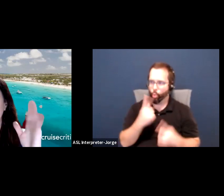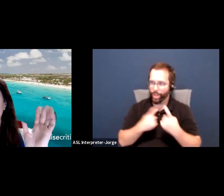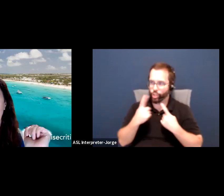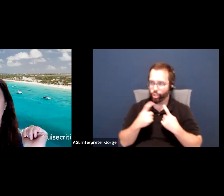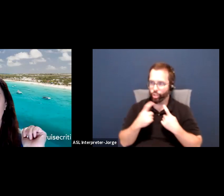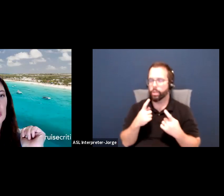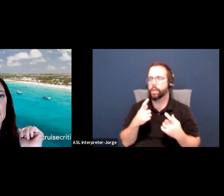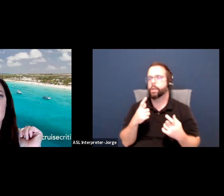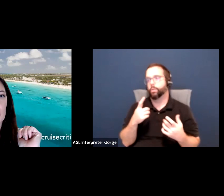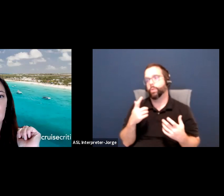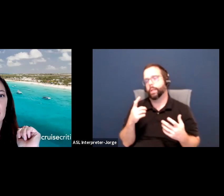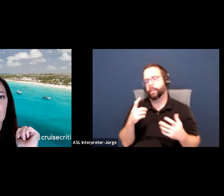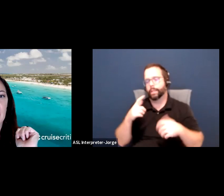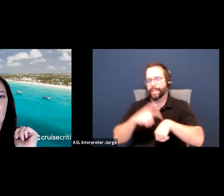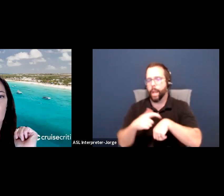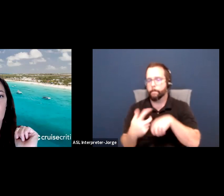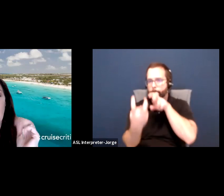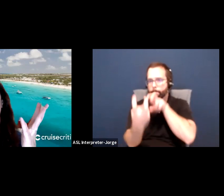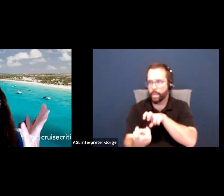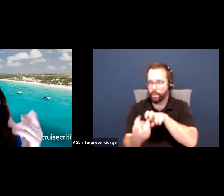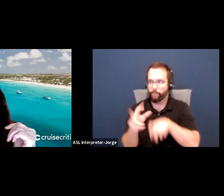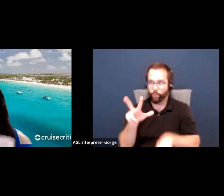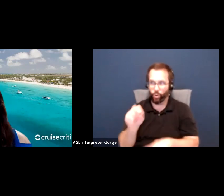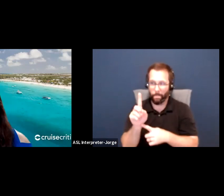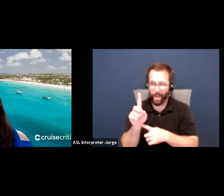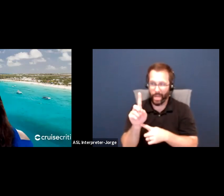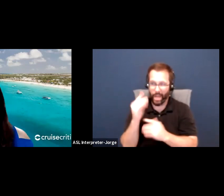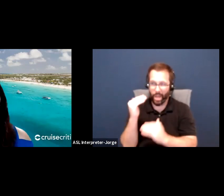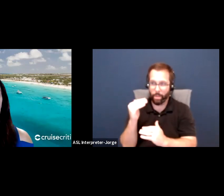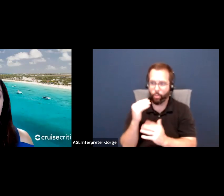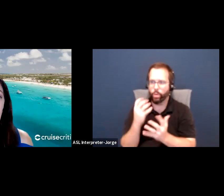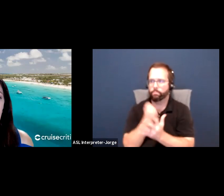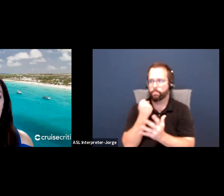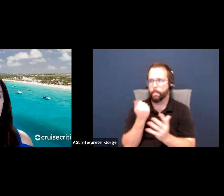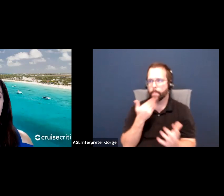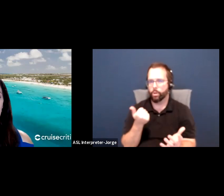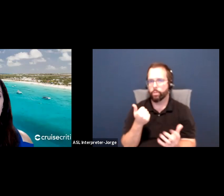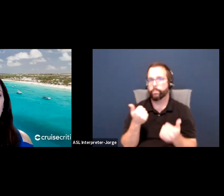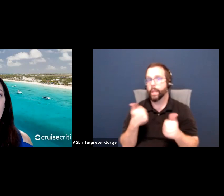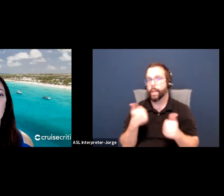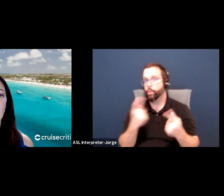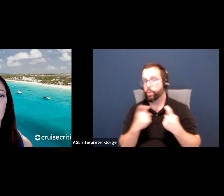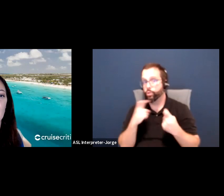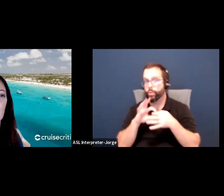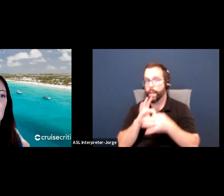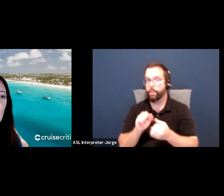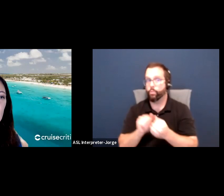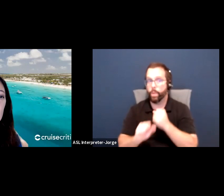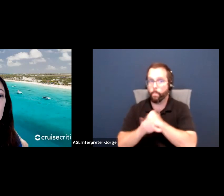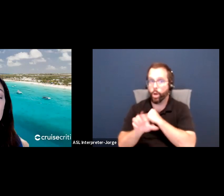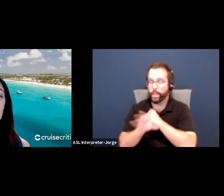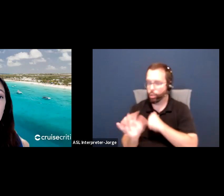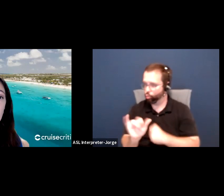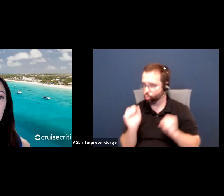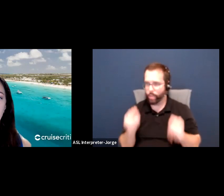ask whatever questions you want. And if you have any questions about marketing, you can do that as well. But definitely about